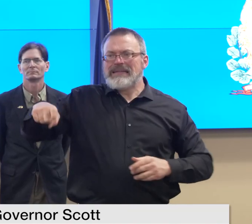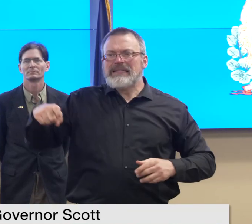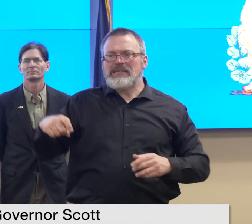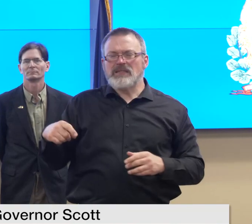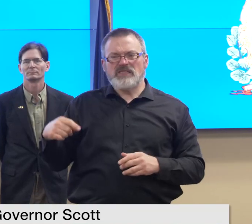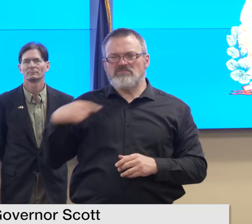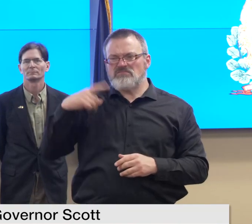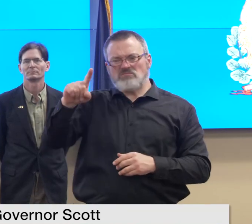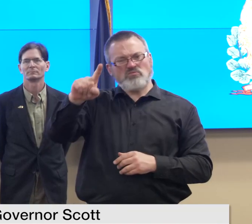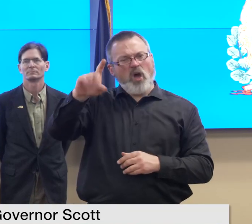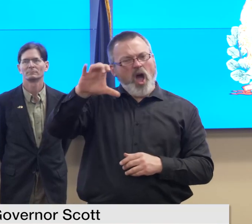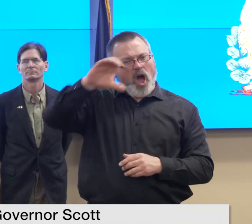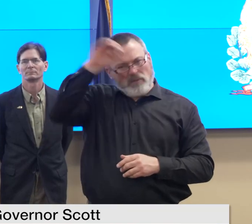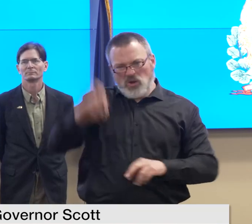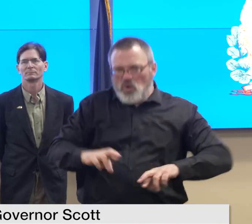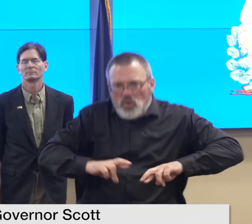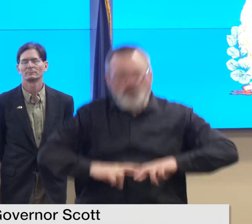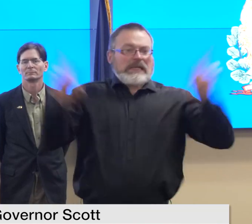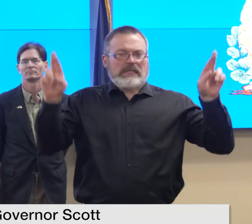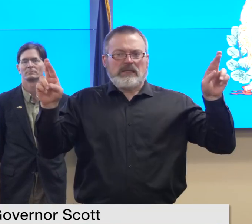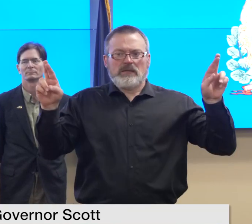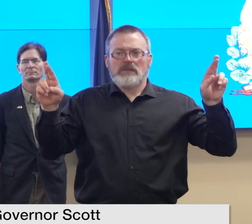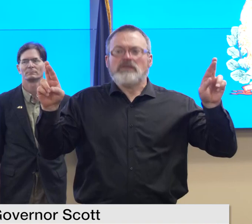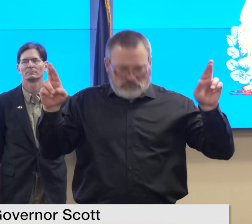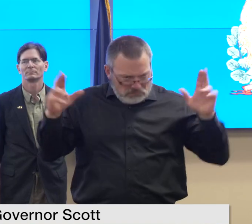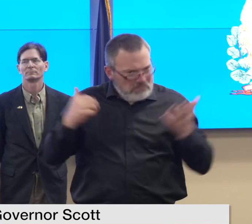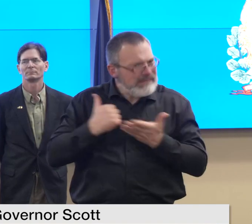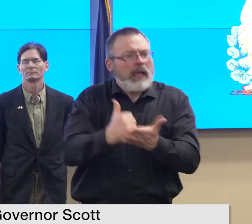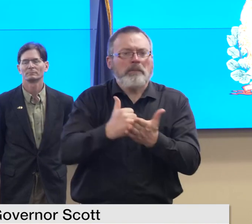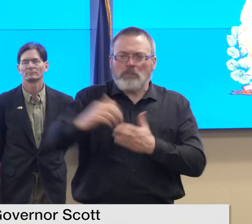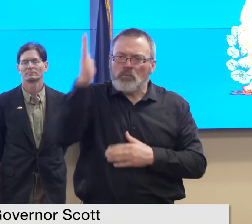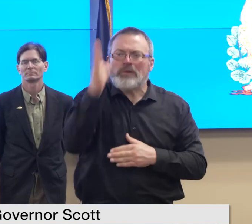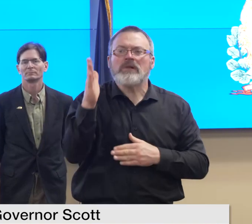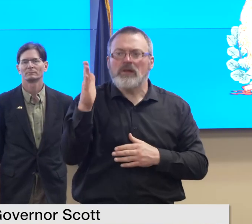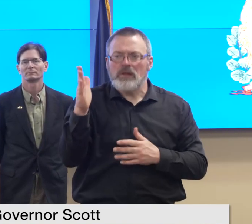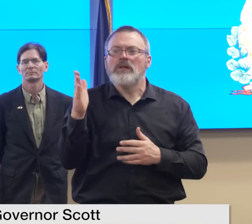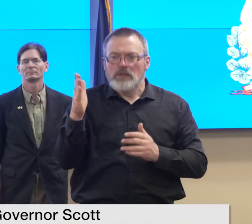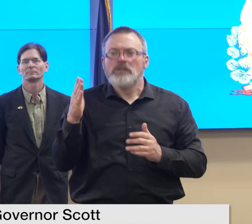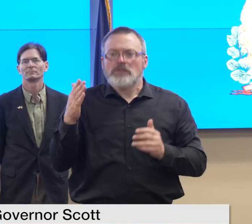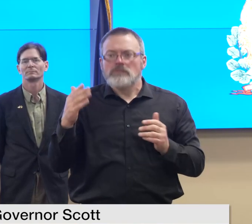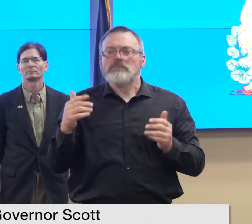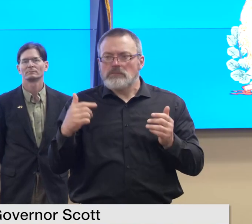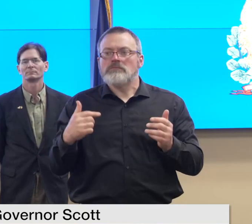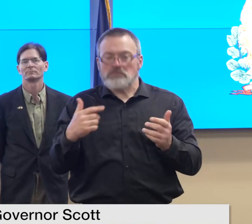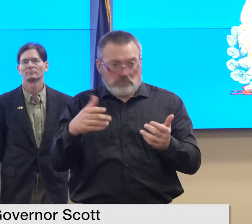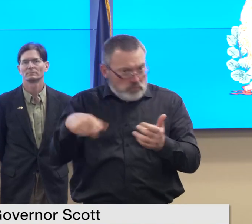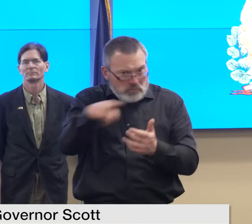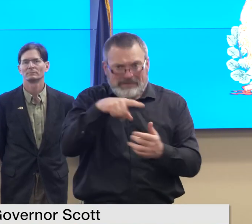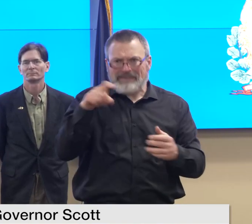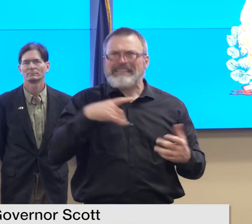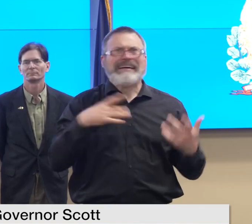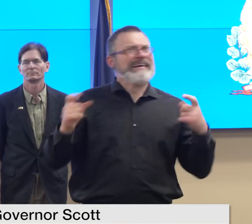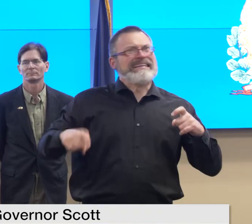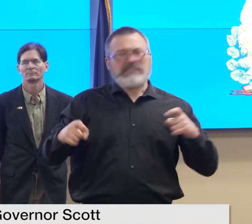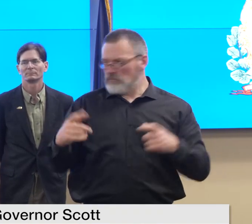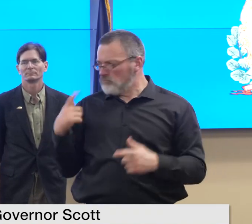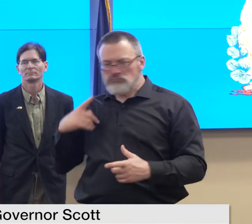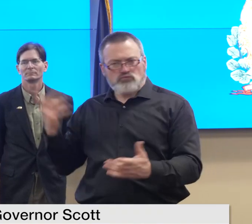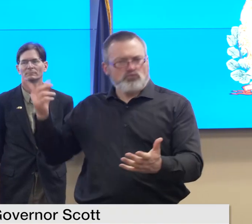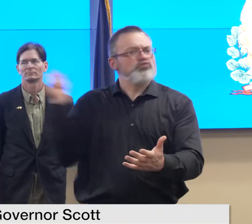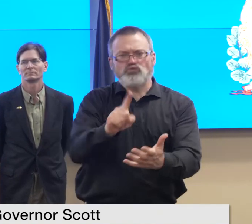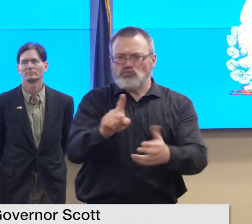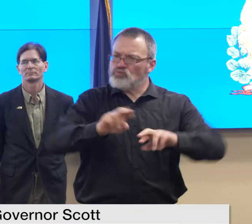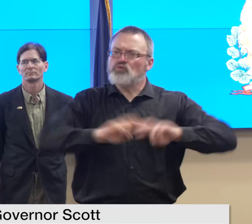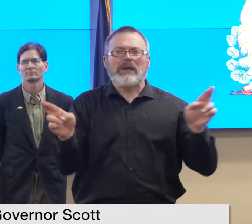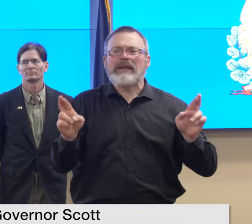in with uh assisting them with whatever they have for unmet needs at this point um so again we we have